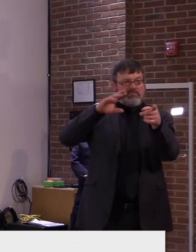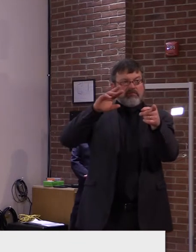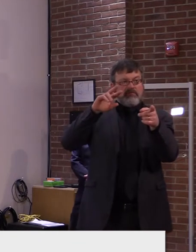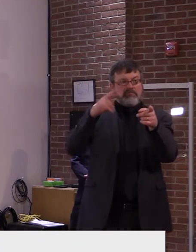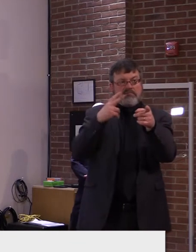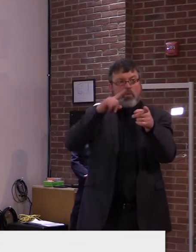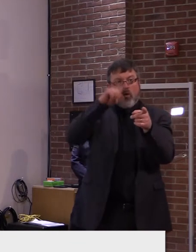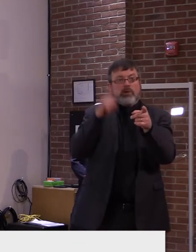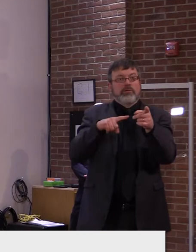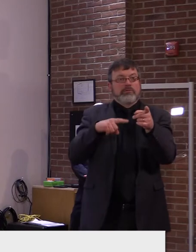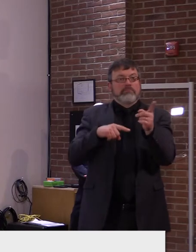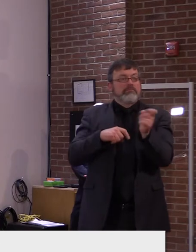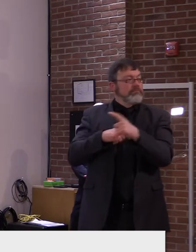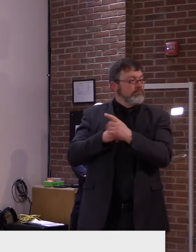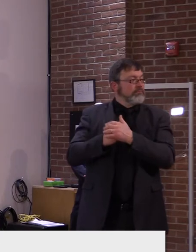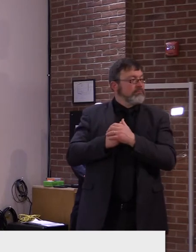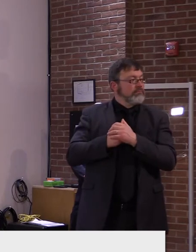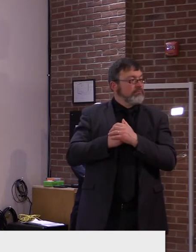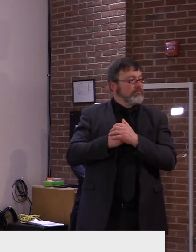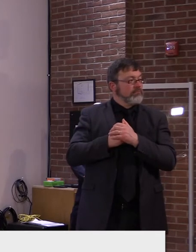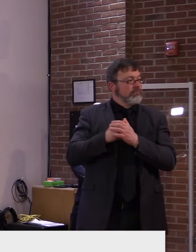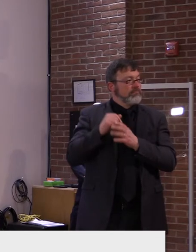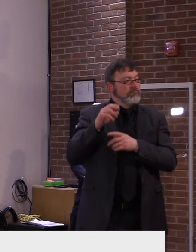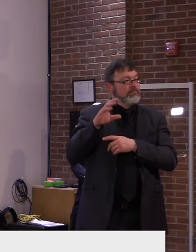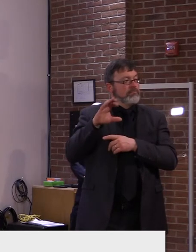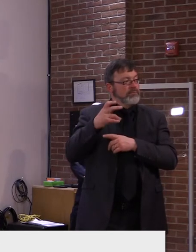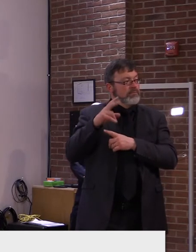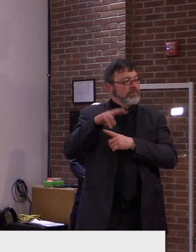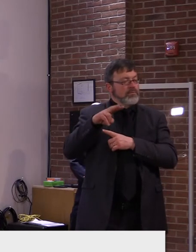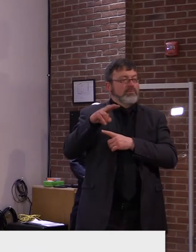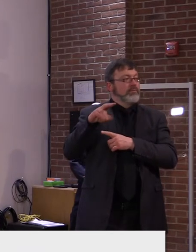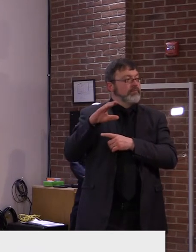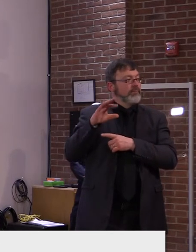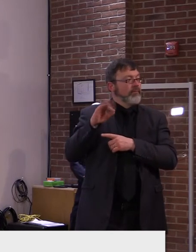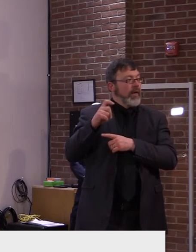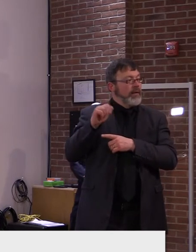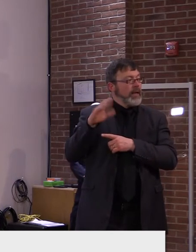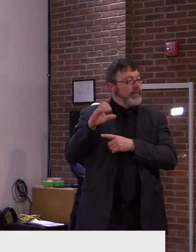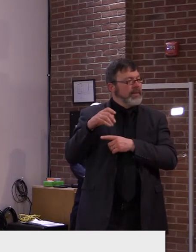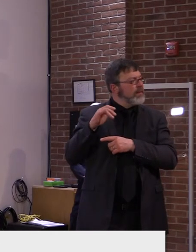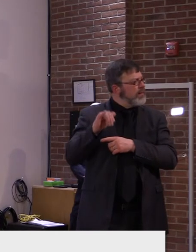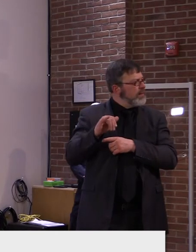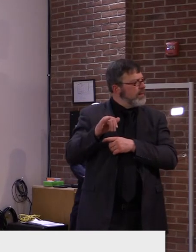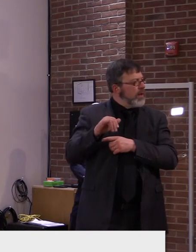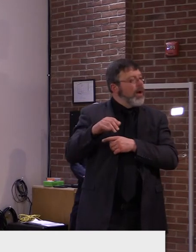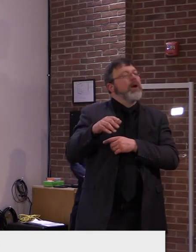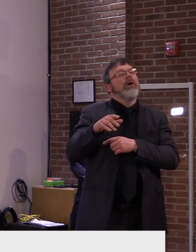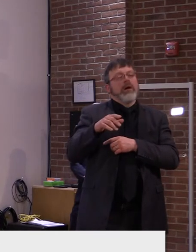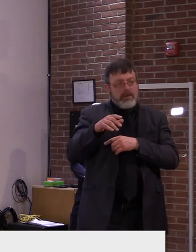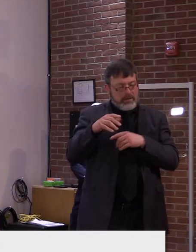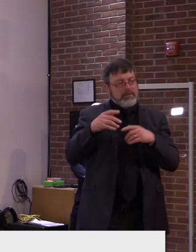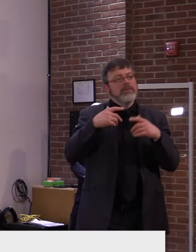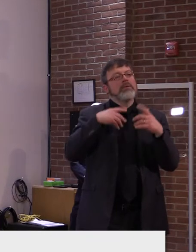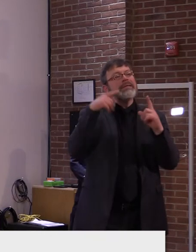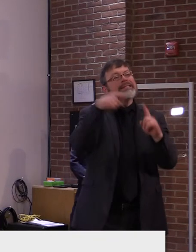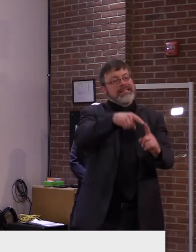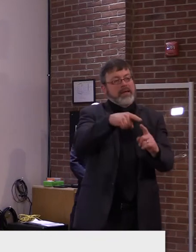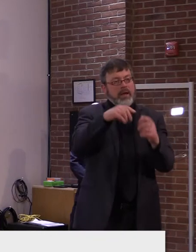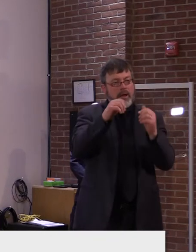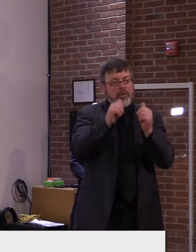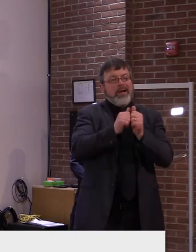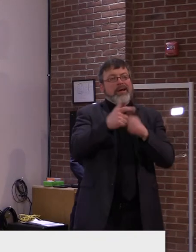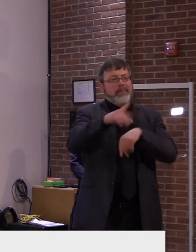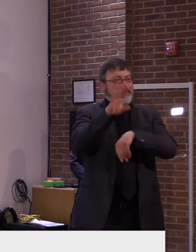the reopening, the turning of the spigot, um, where are we at now? mean, the numbers are looking pretty good. Uh, businesses, some of the